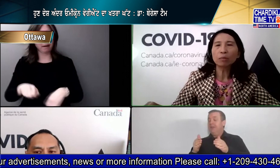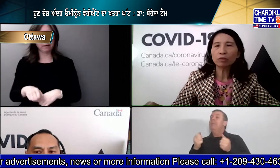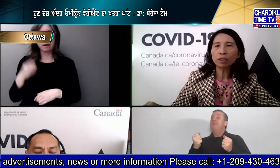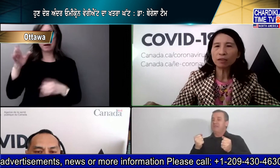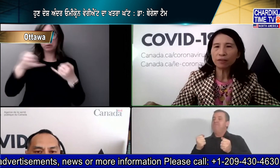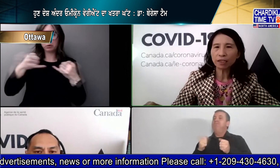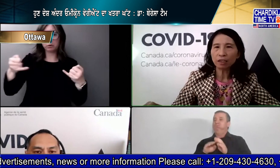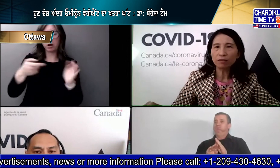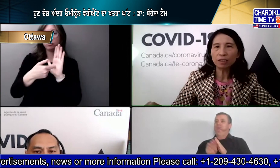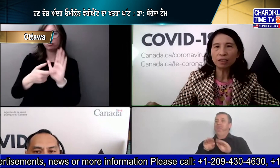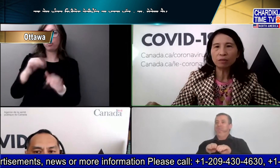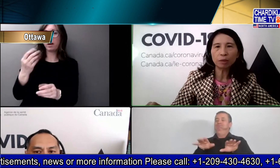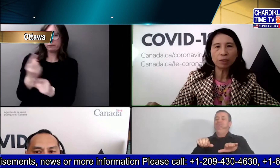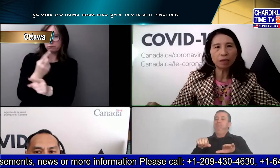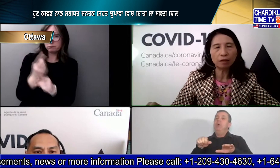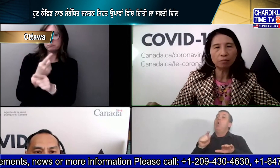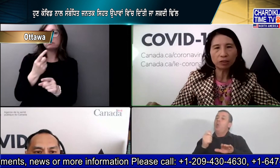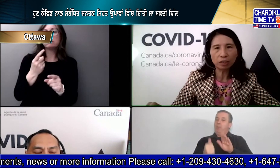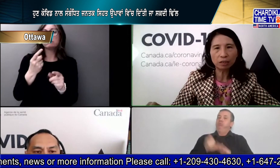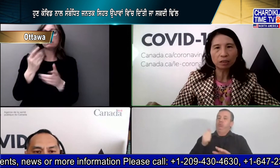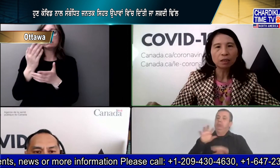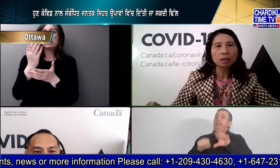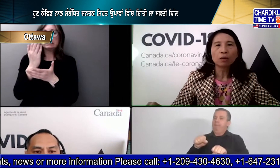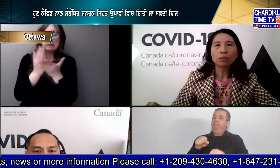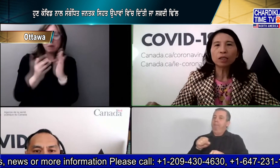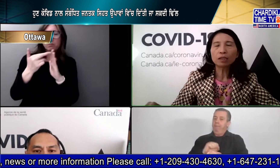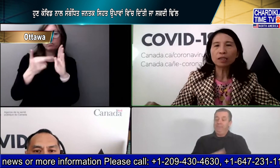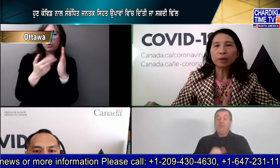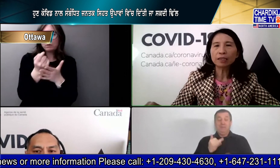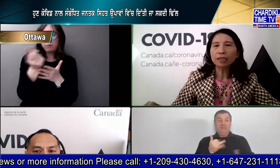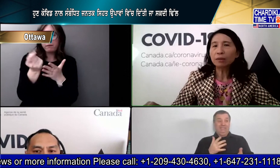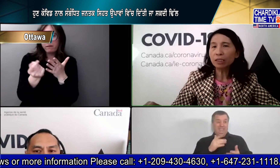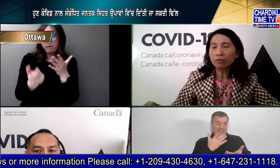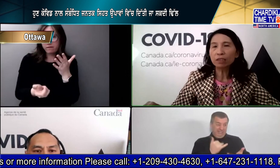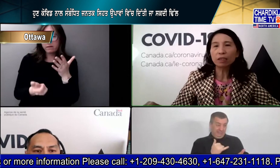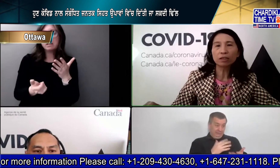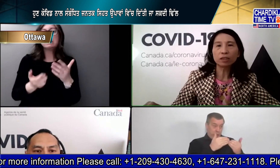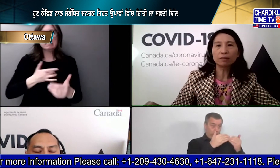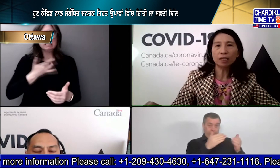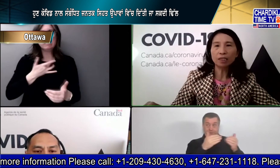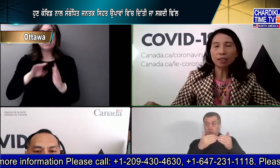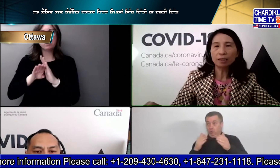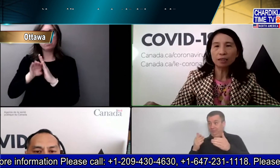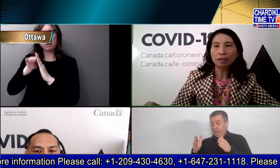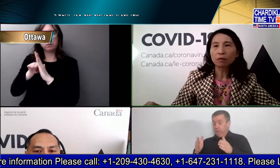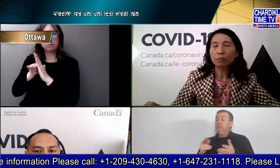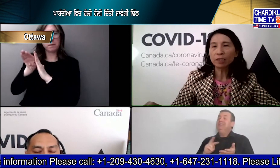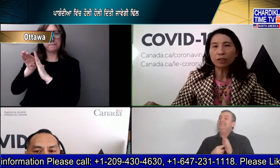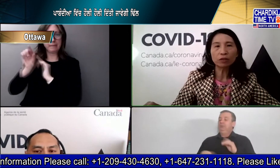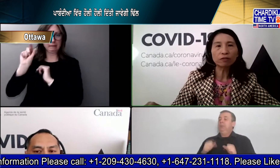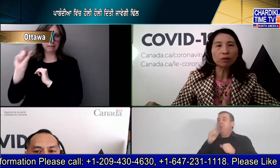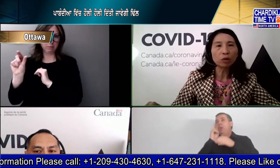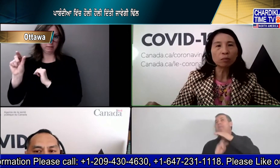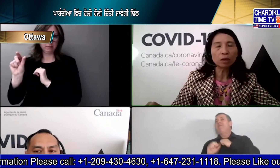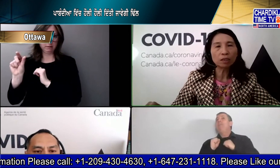that with a moderate effect of easing public health measures we could expect a limited resurgence of daily cases with